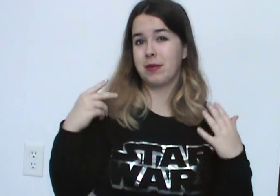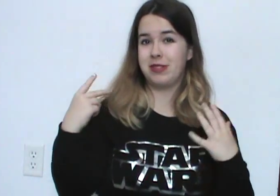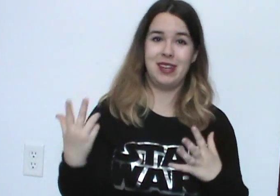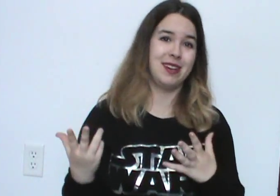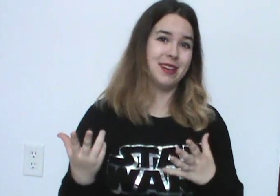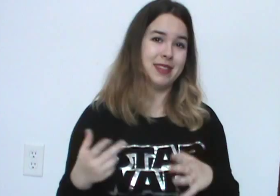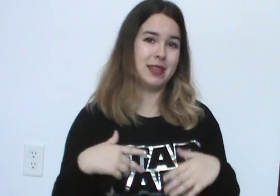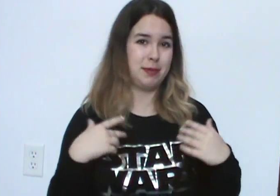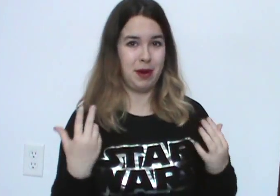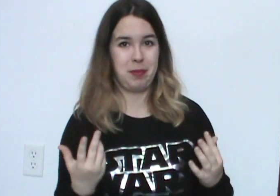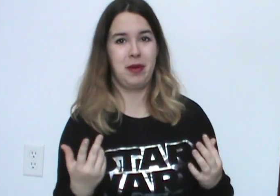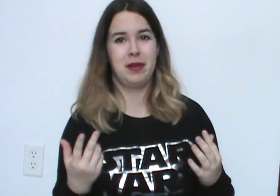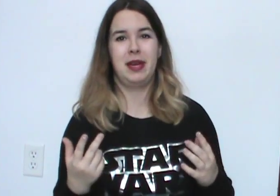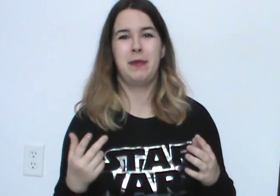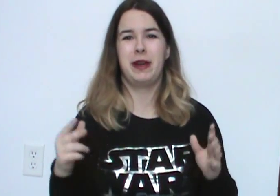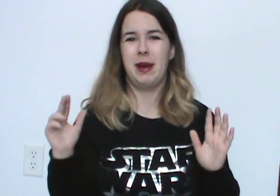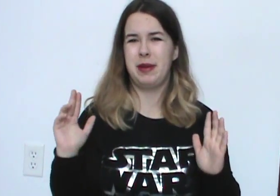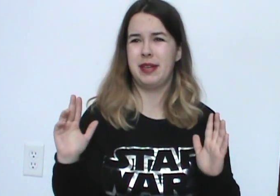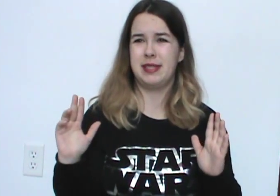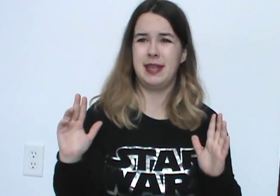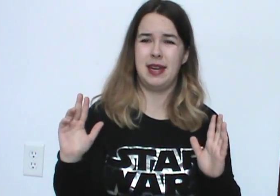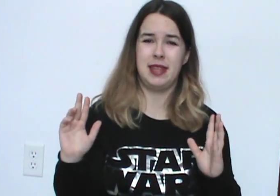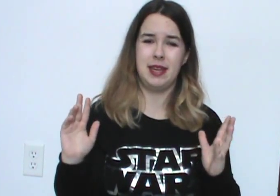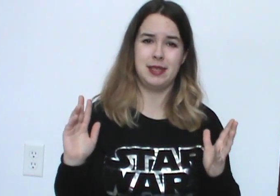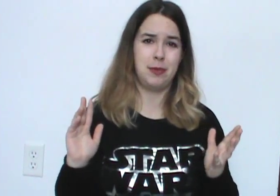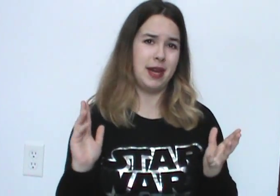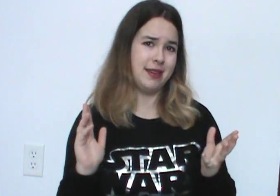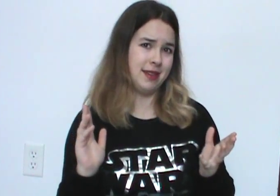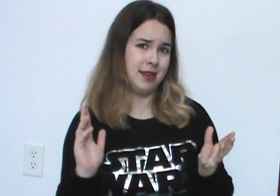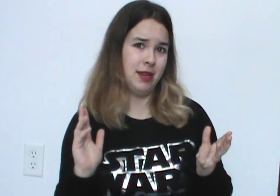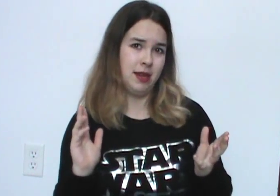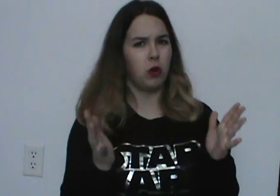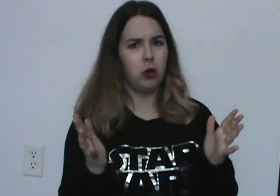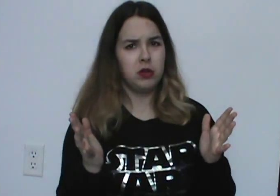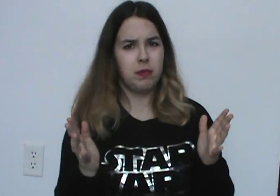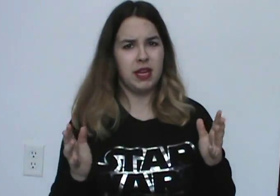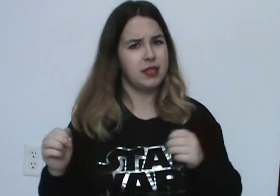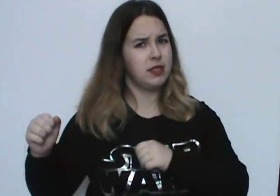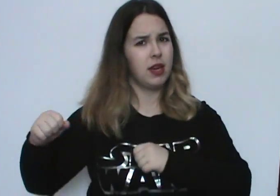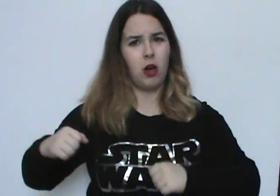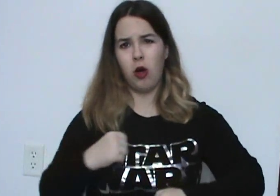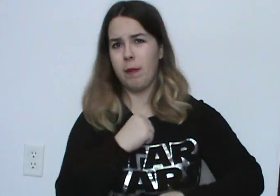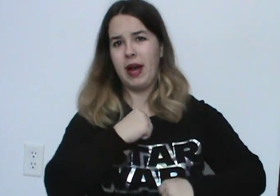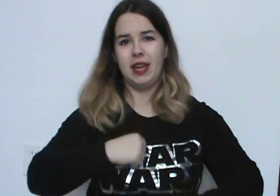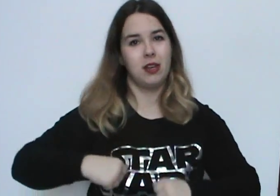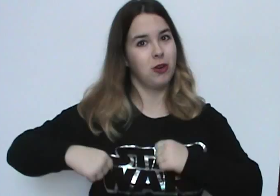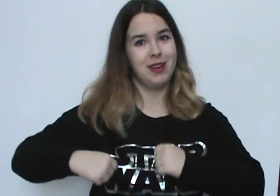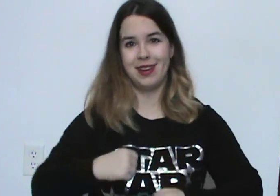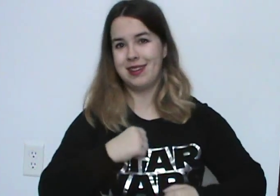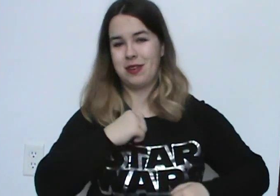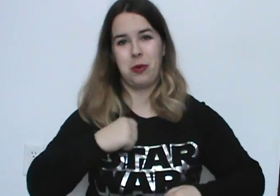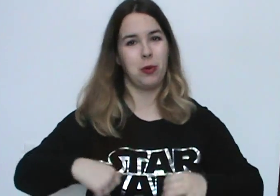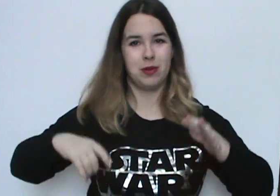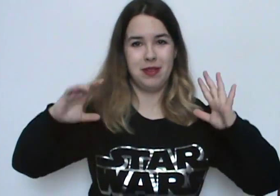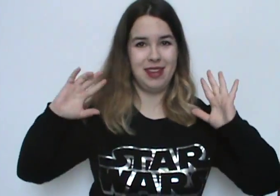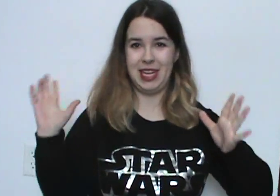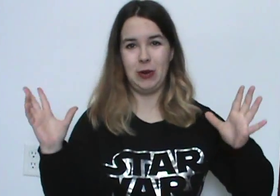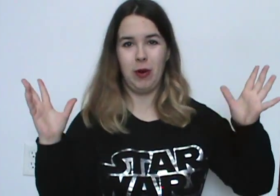Regina does it, it's purple. And when Emma does it, I think it's white. Gold being this like almighty good cool hero